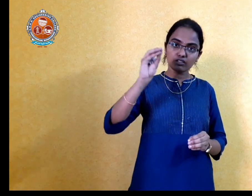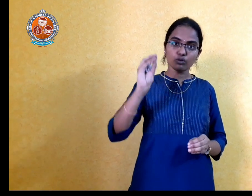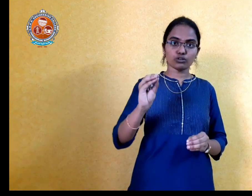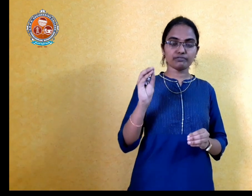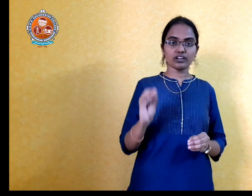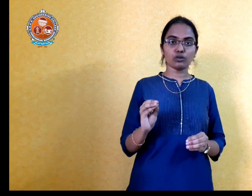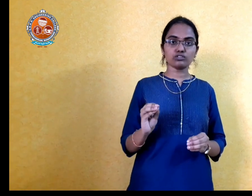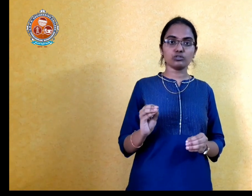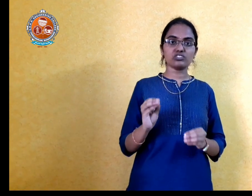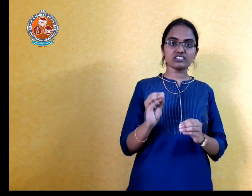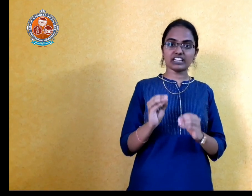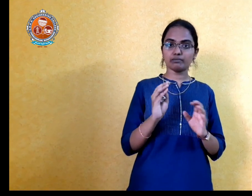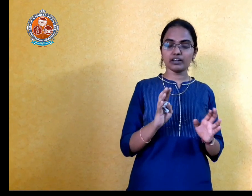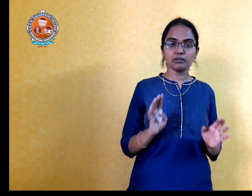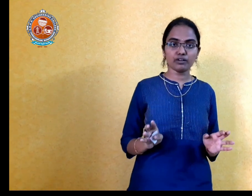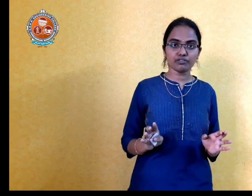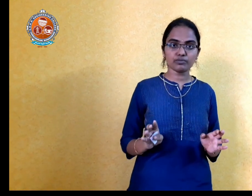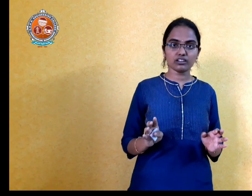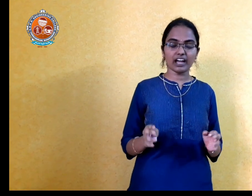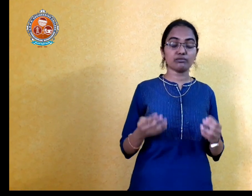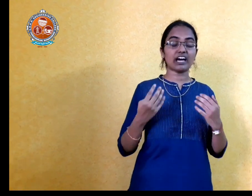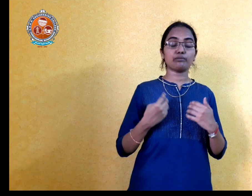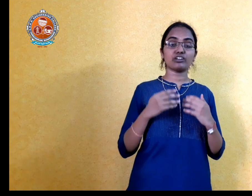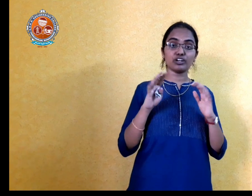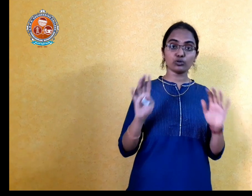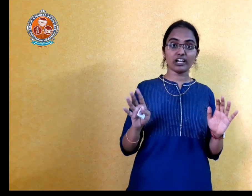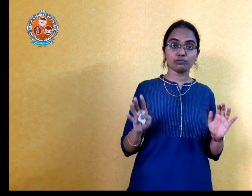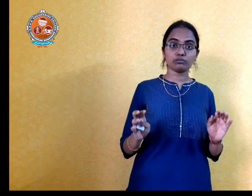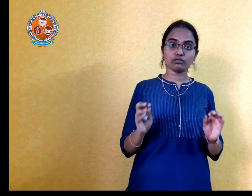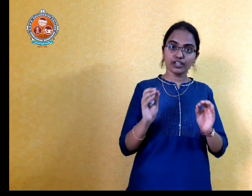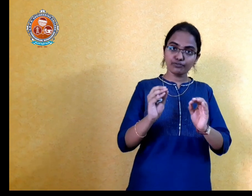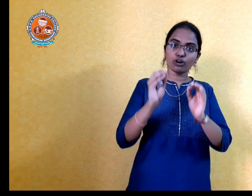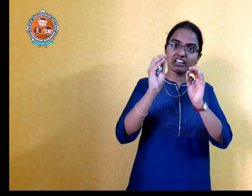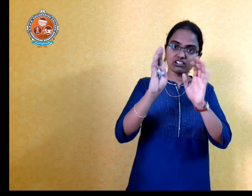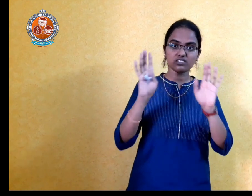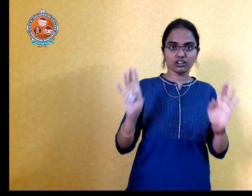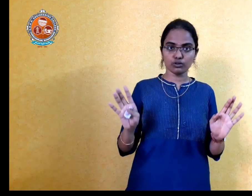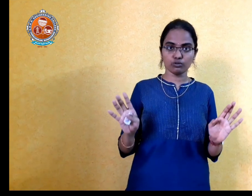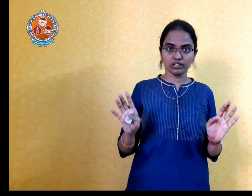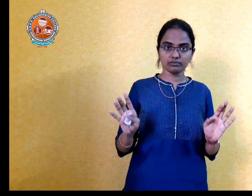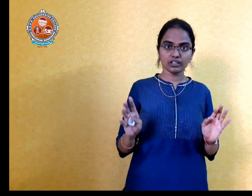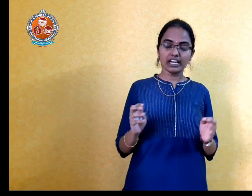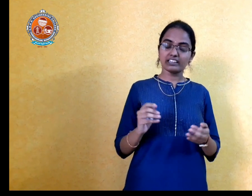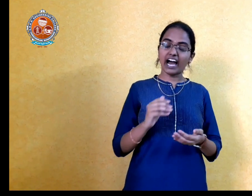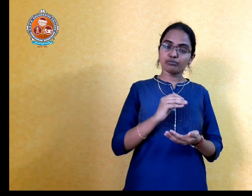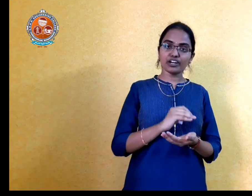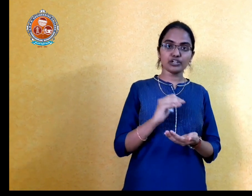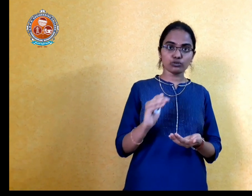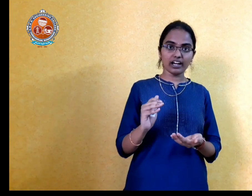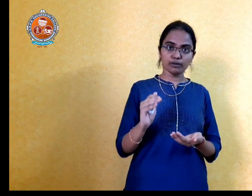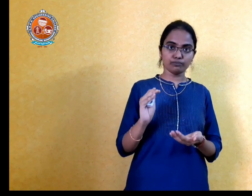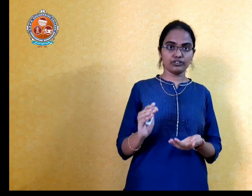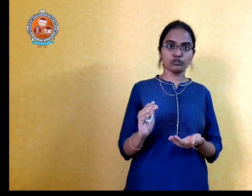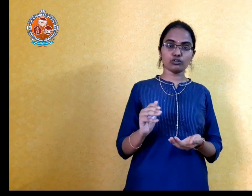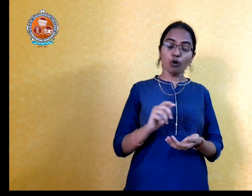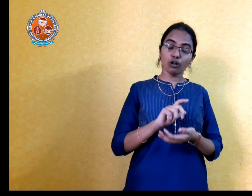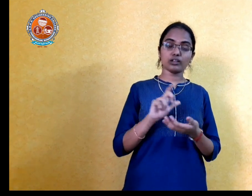sort of doubts you just take my number from sir and I'm ready to help you if you are interested only I'm ready to help with you in all the